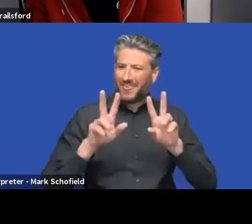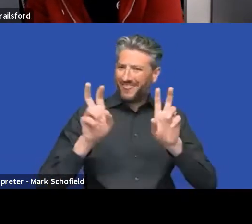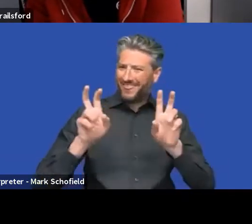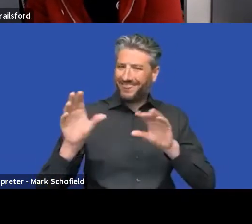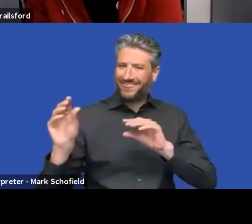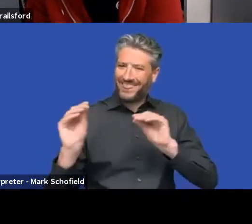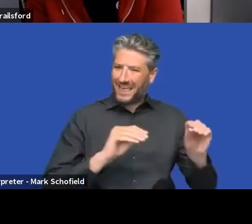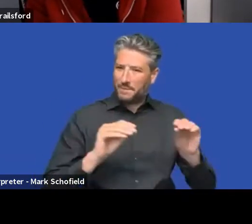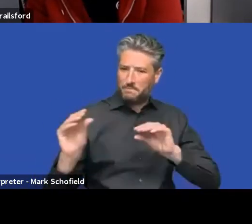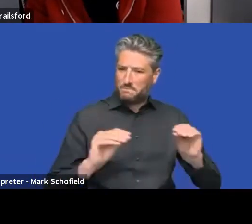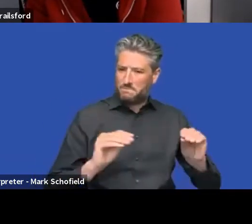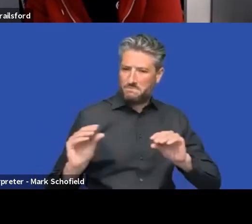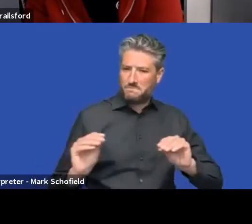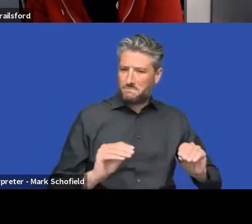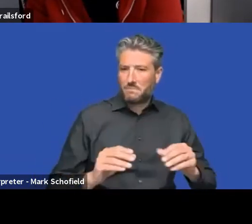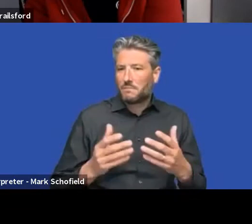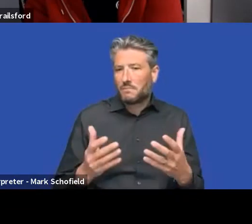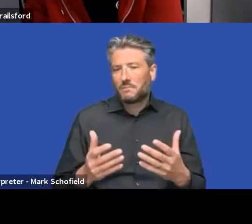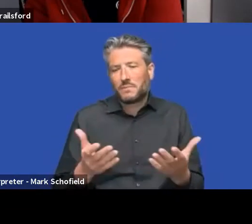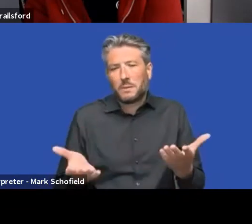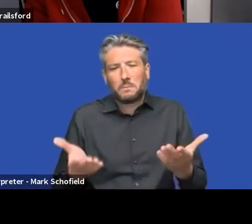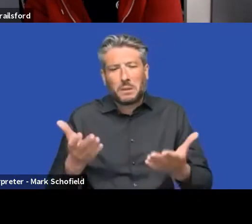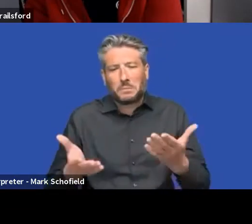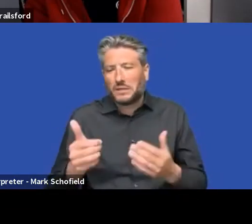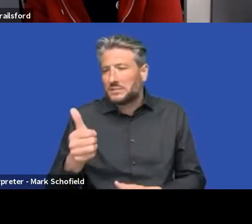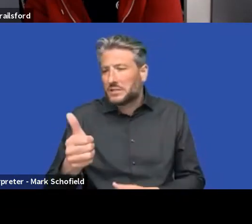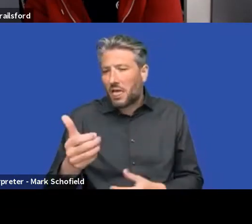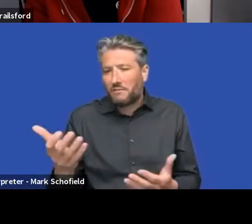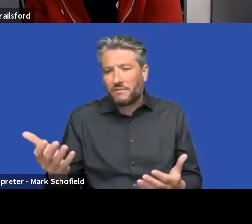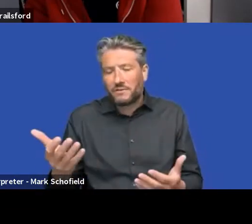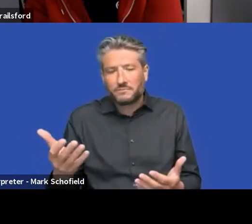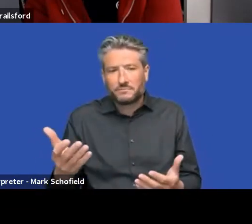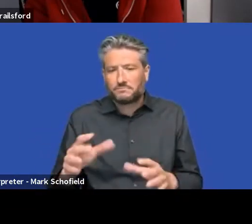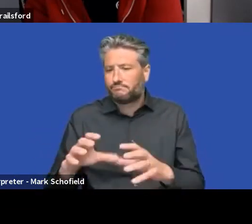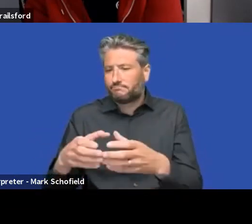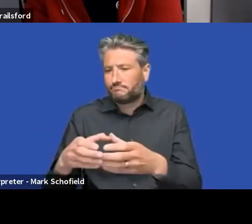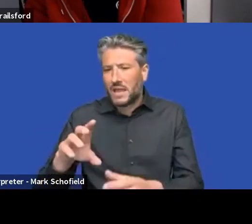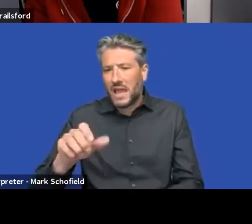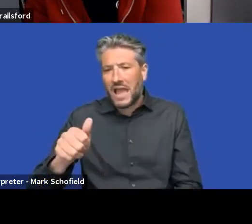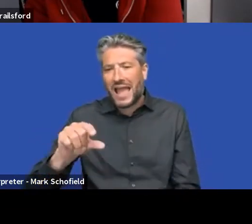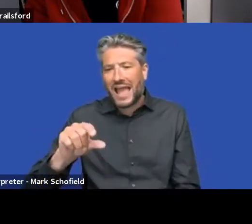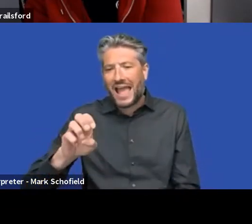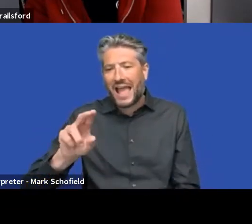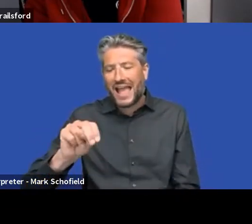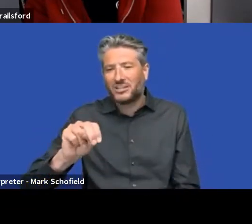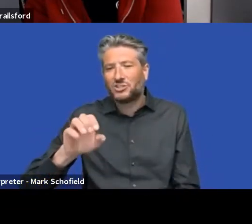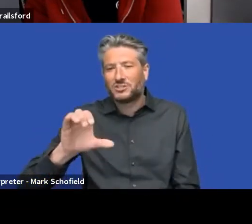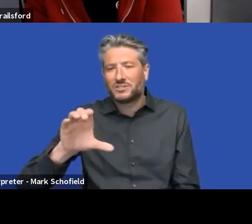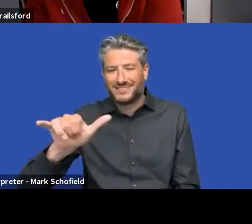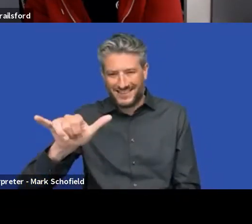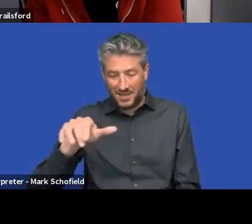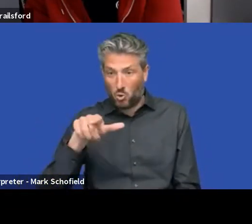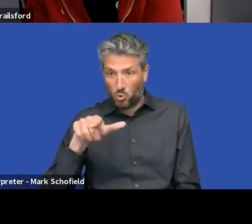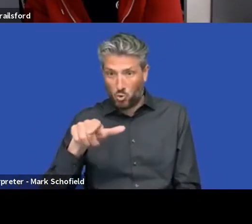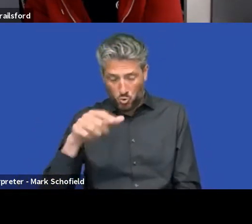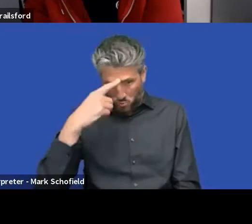agency you wanted to make a custom theme for you for back offices for your customers or whatever, you would be able to just